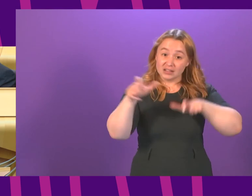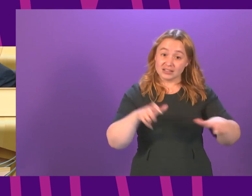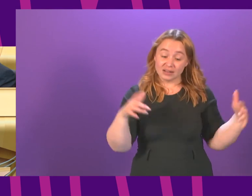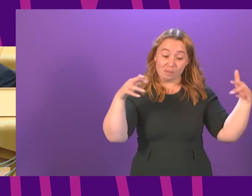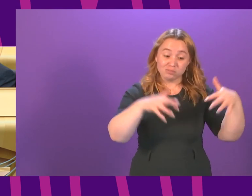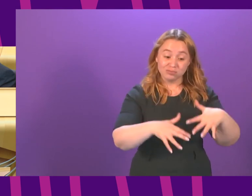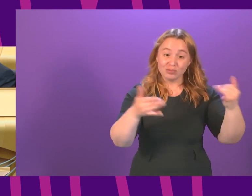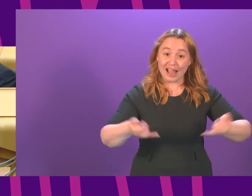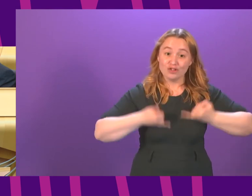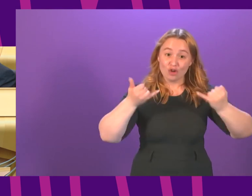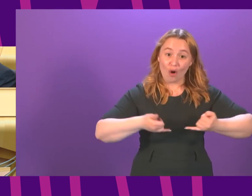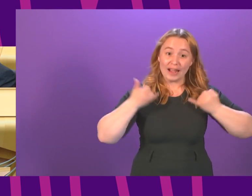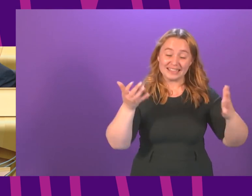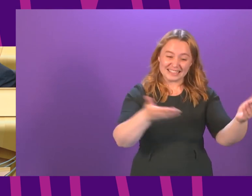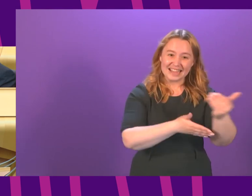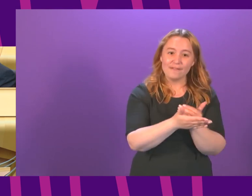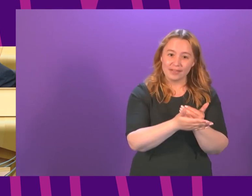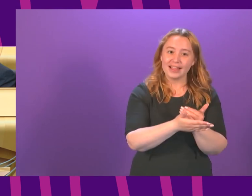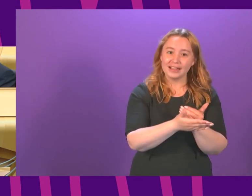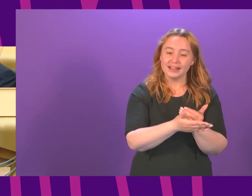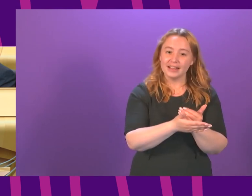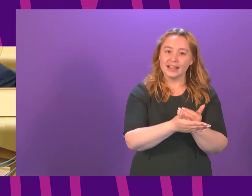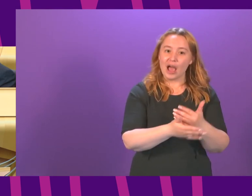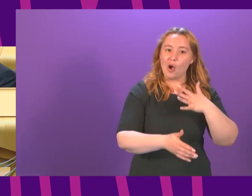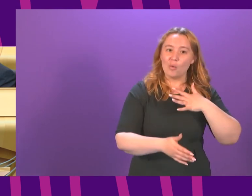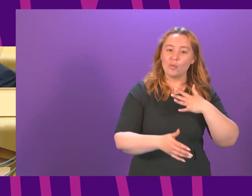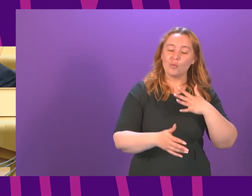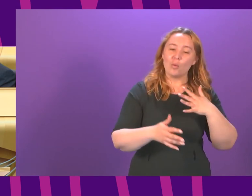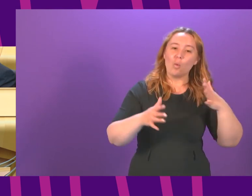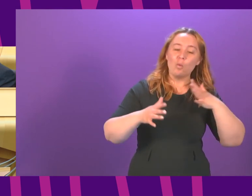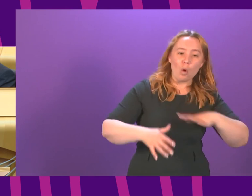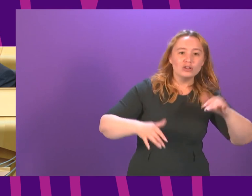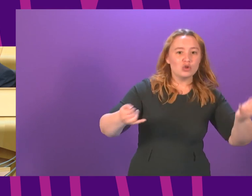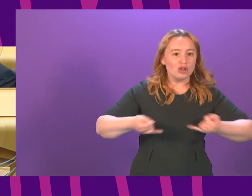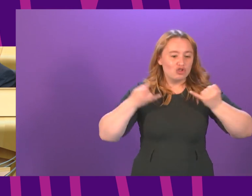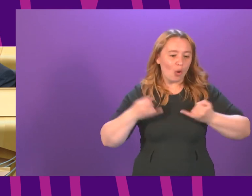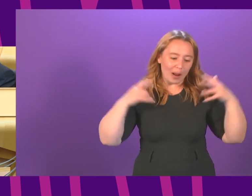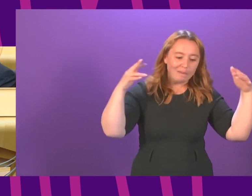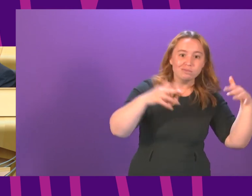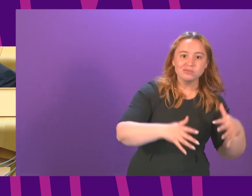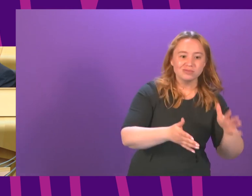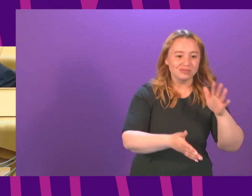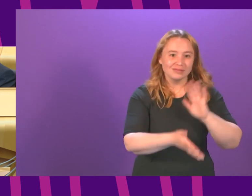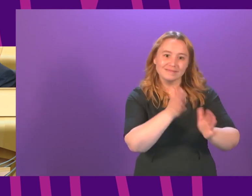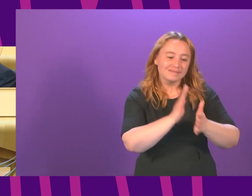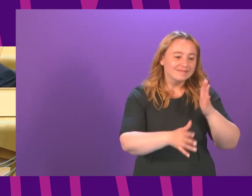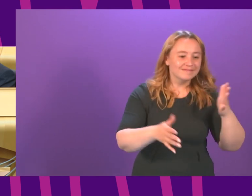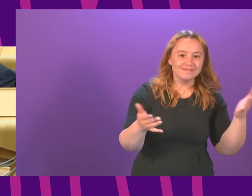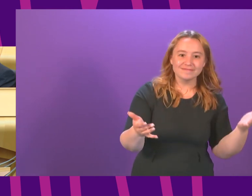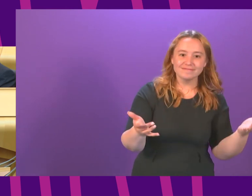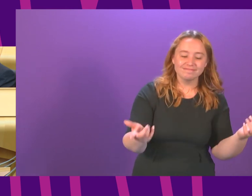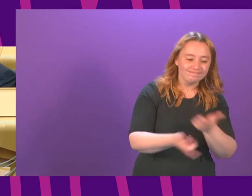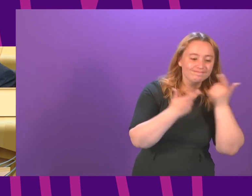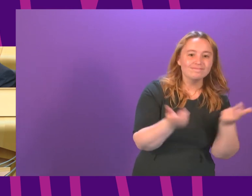hopefully enjoy being the operative word and we will work hard to make sure that is the case but public